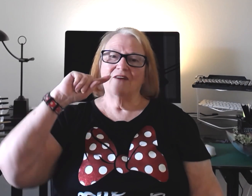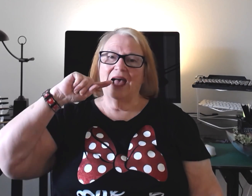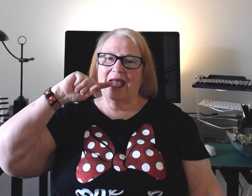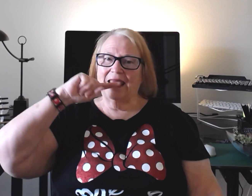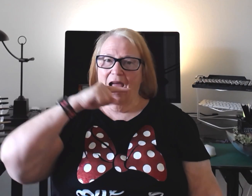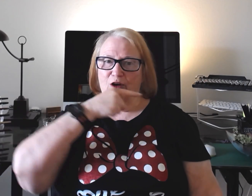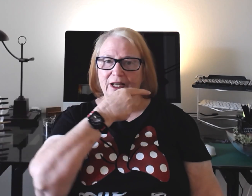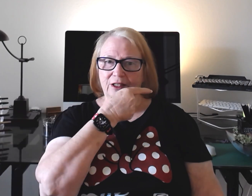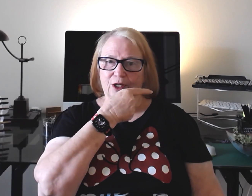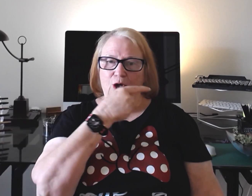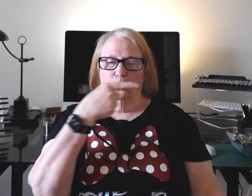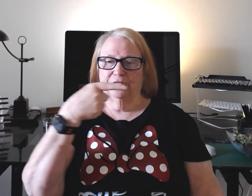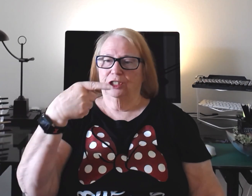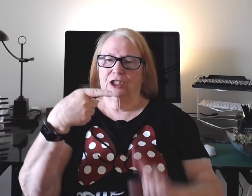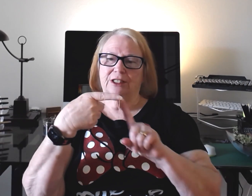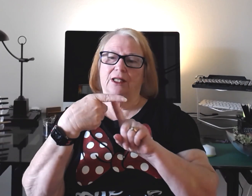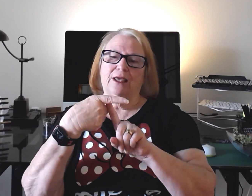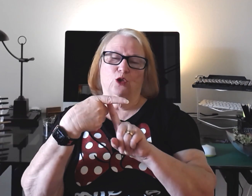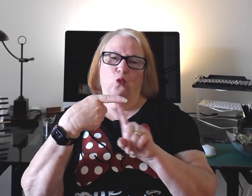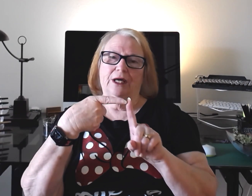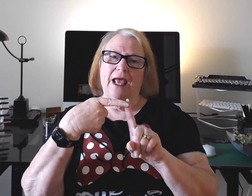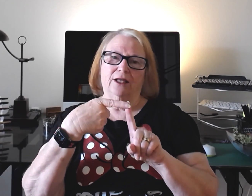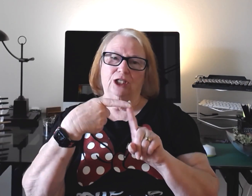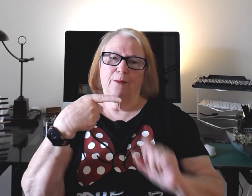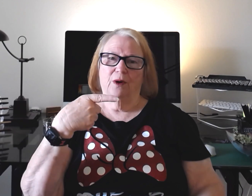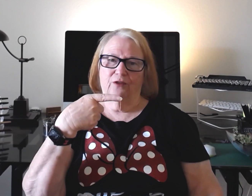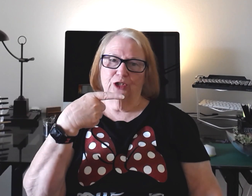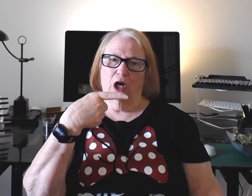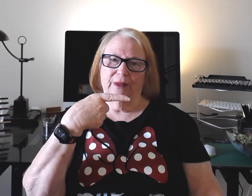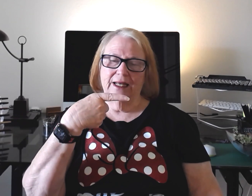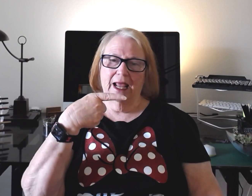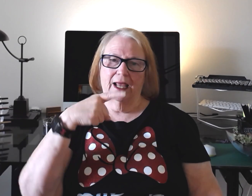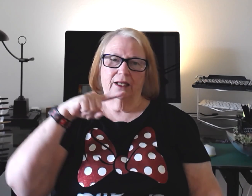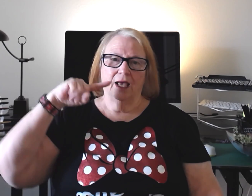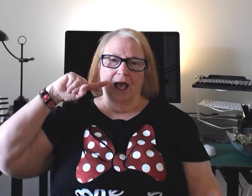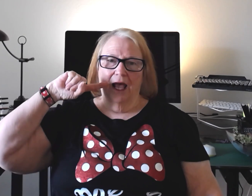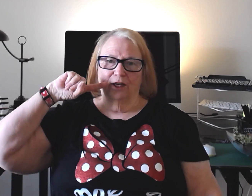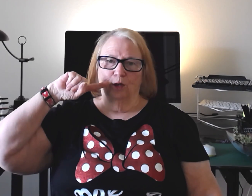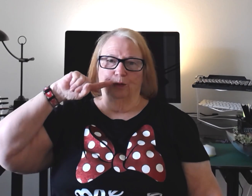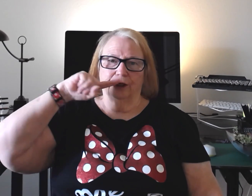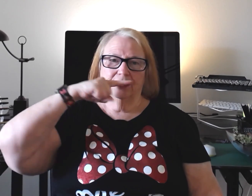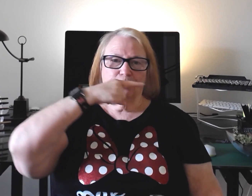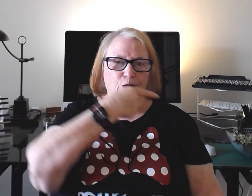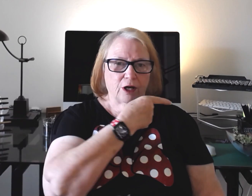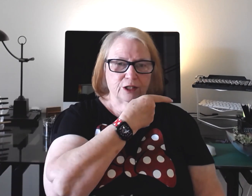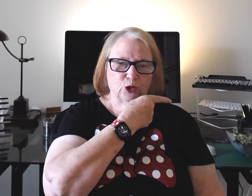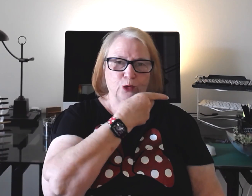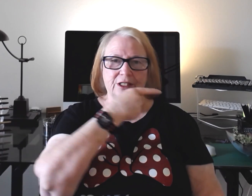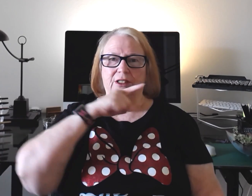carrot which is just like the one hand shape of your dominant hand and you bring it across and twist it